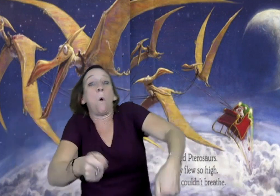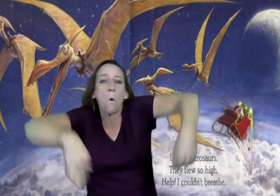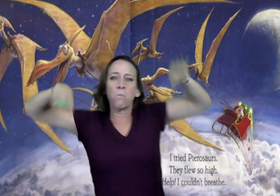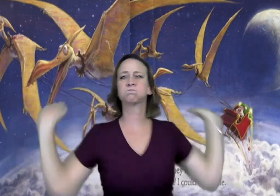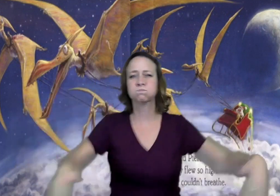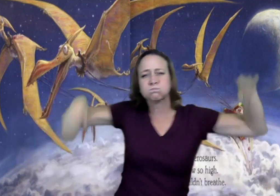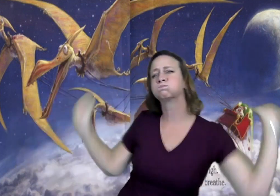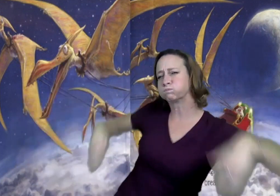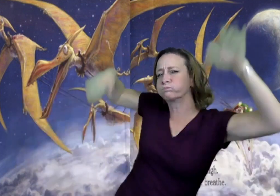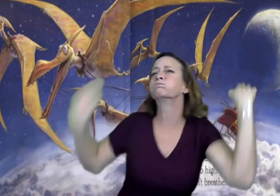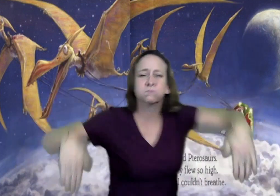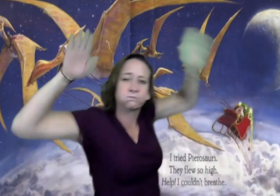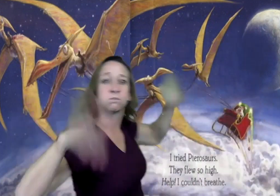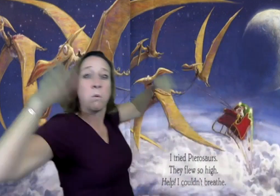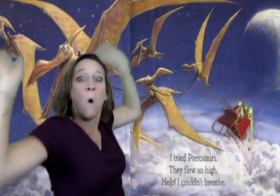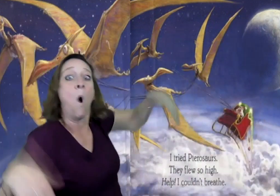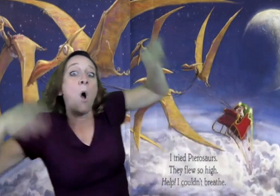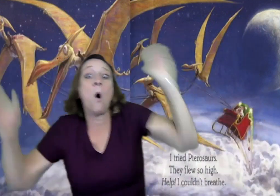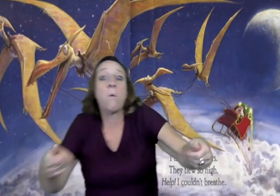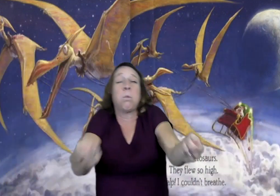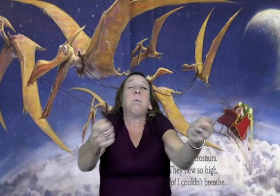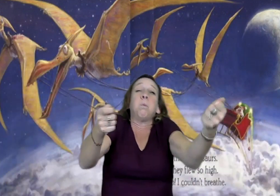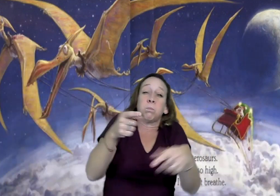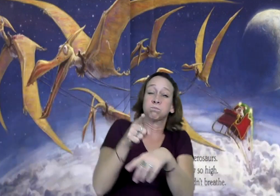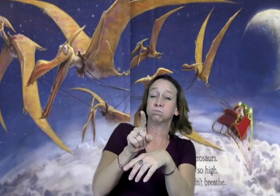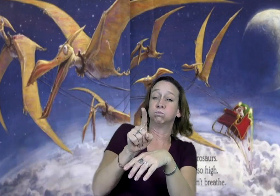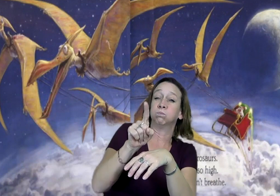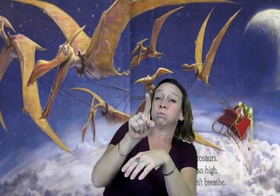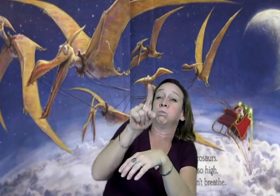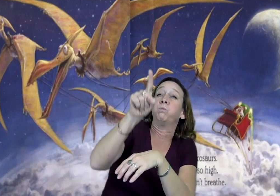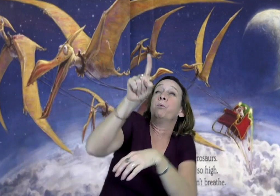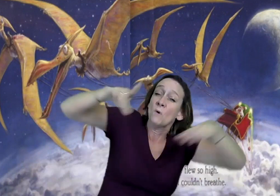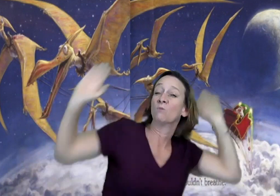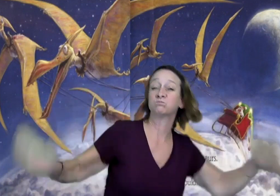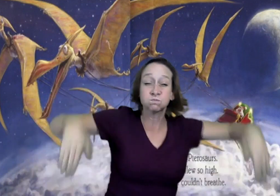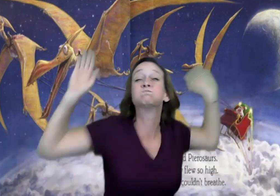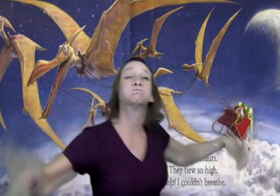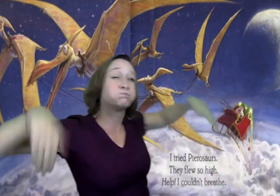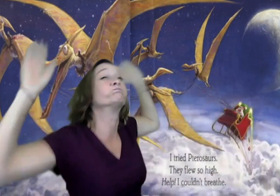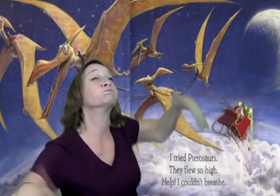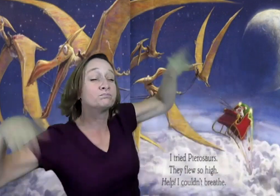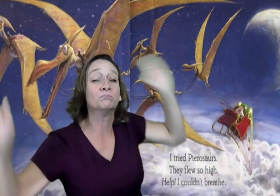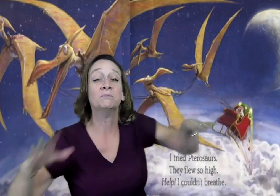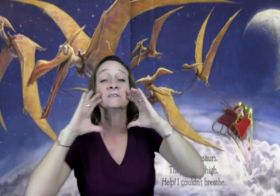I tried Parasaurolophus.